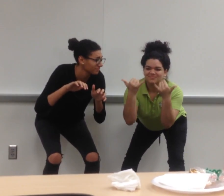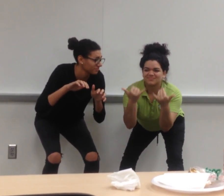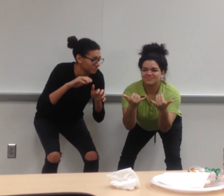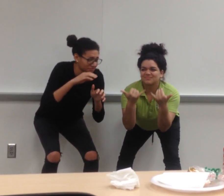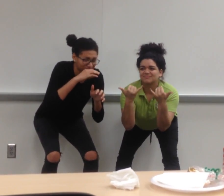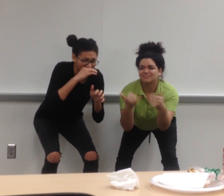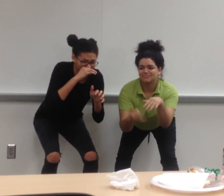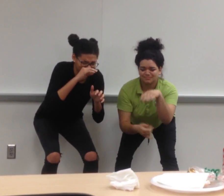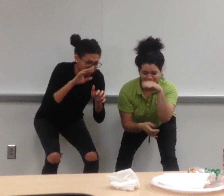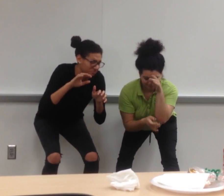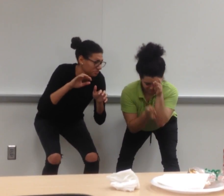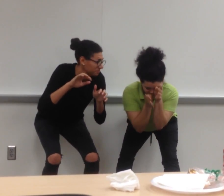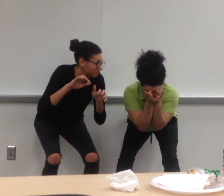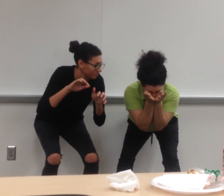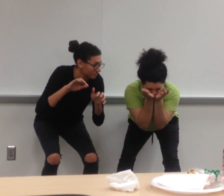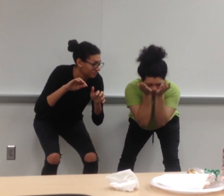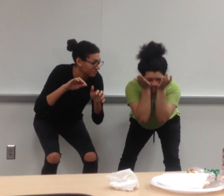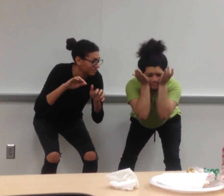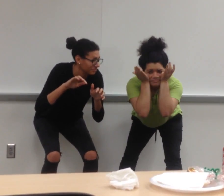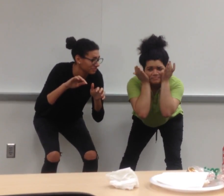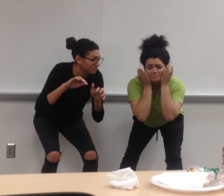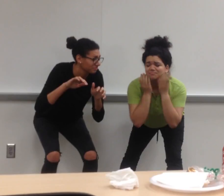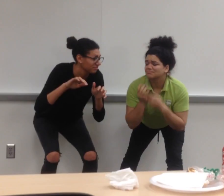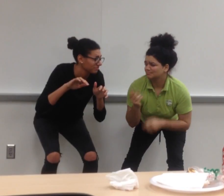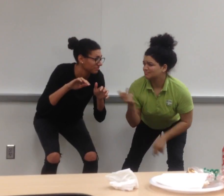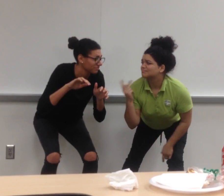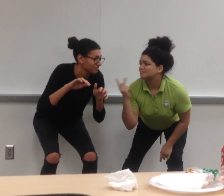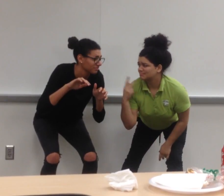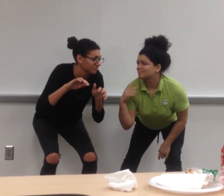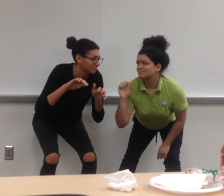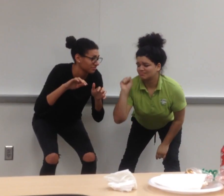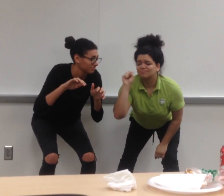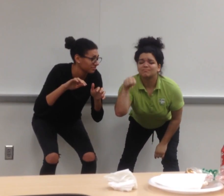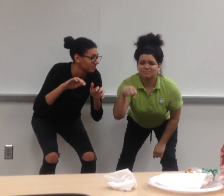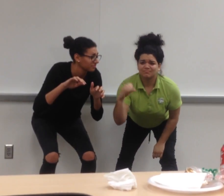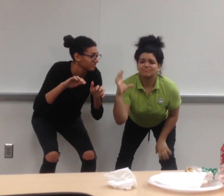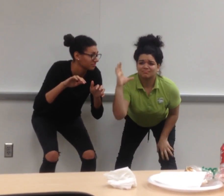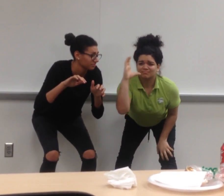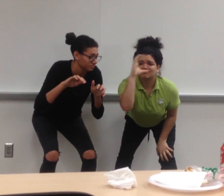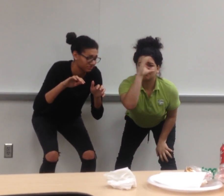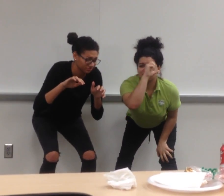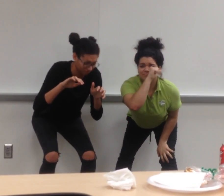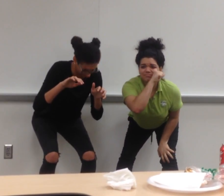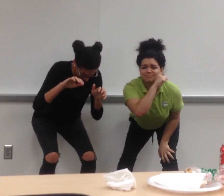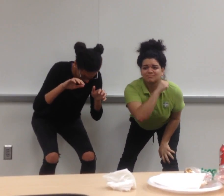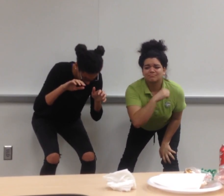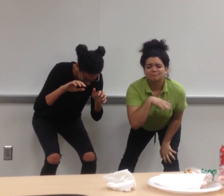but what I can't decide. It can be assumed